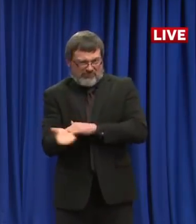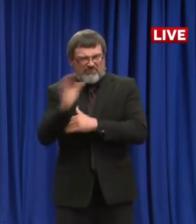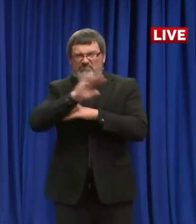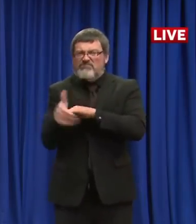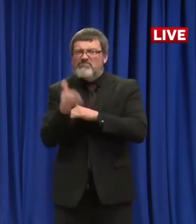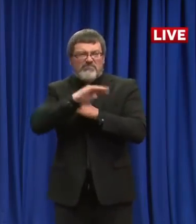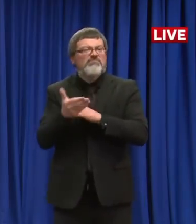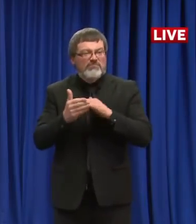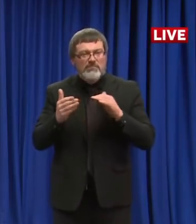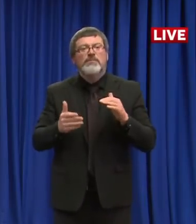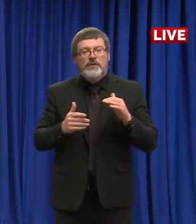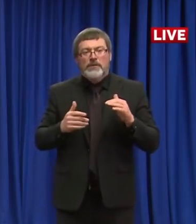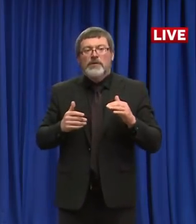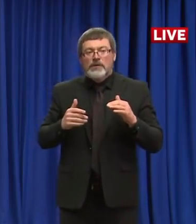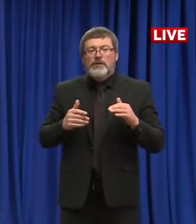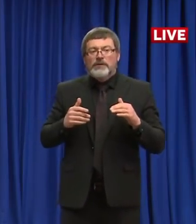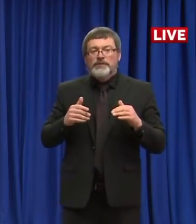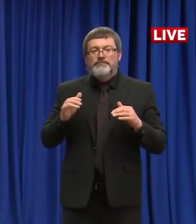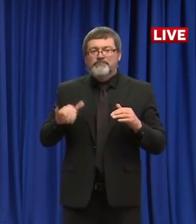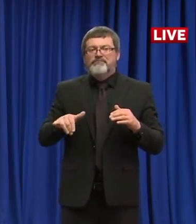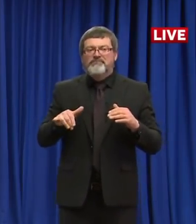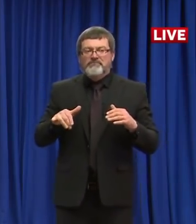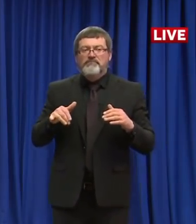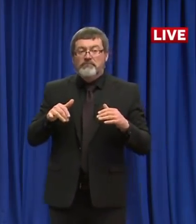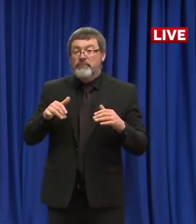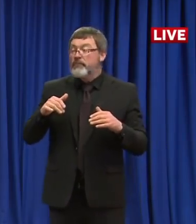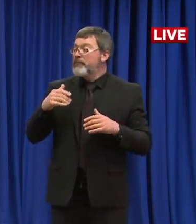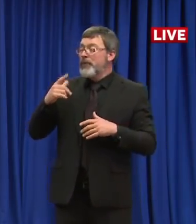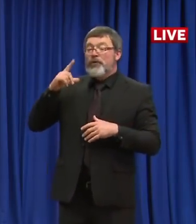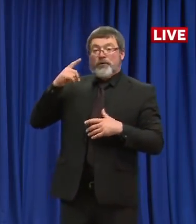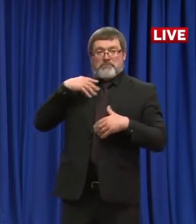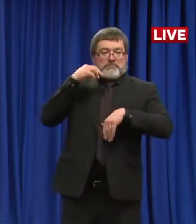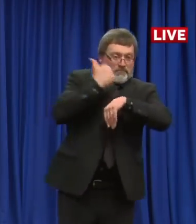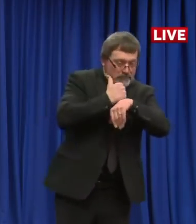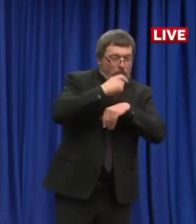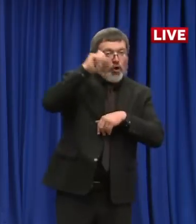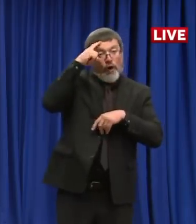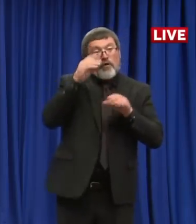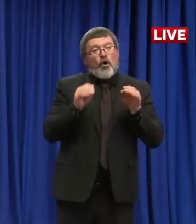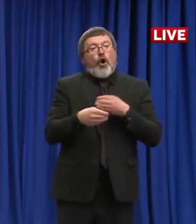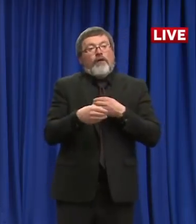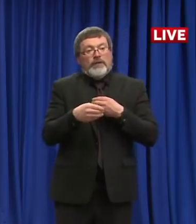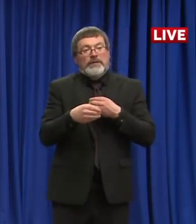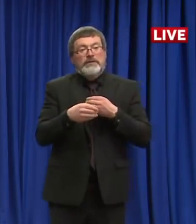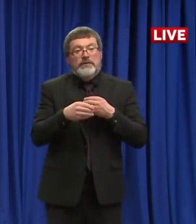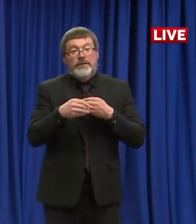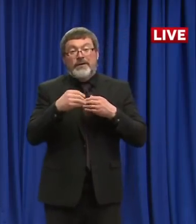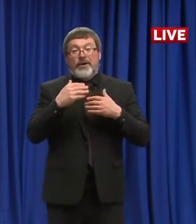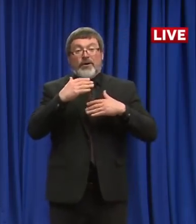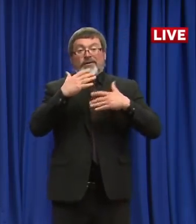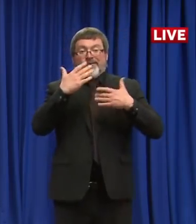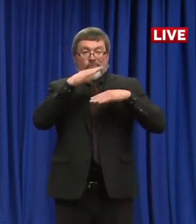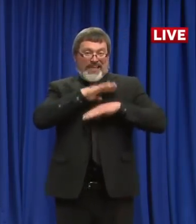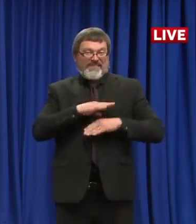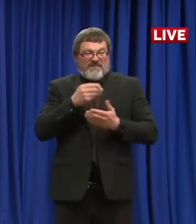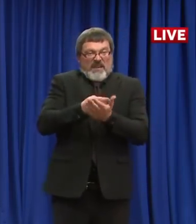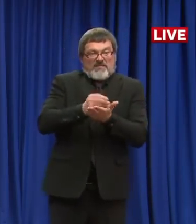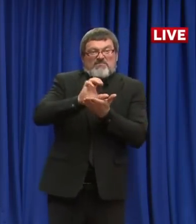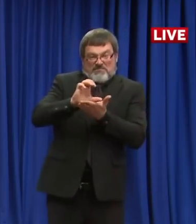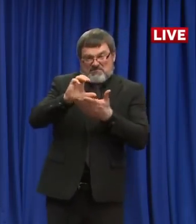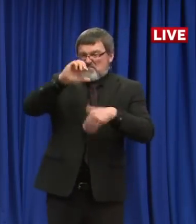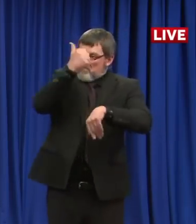now created this Gopher, right? Our governor, the Office for Relief and Recovery, where we're now having a legislative advisory group